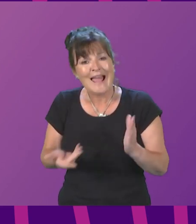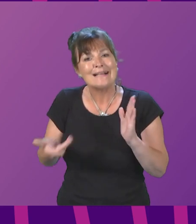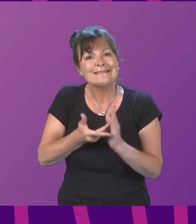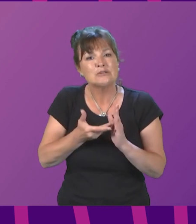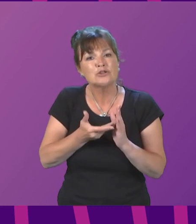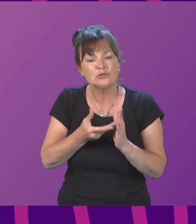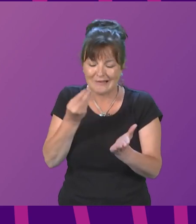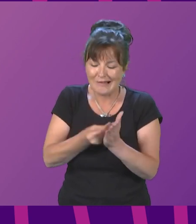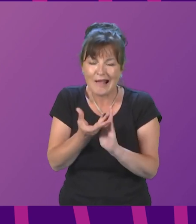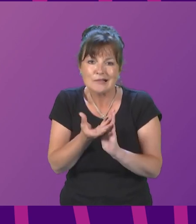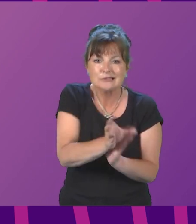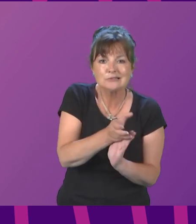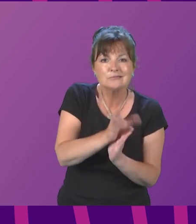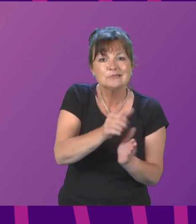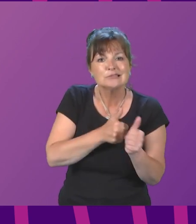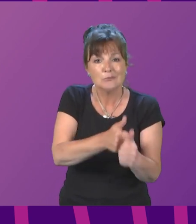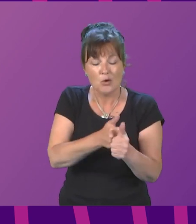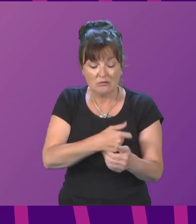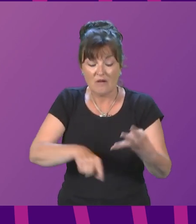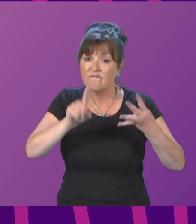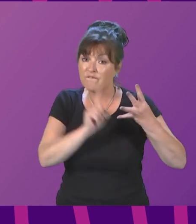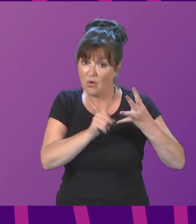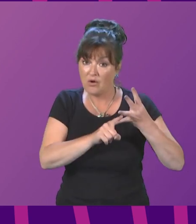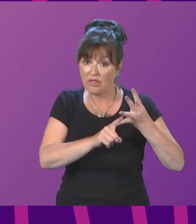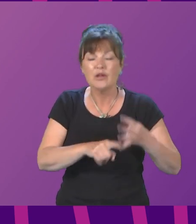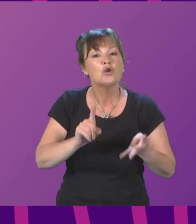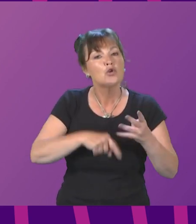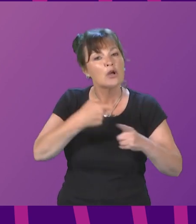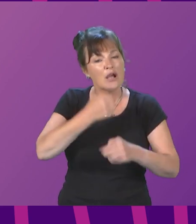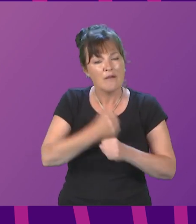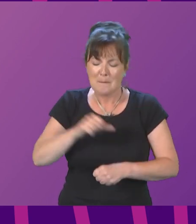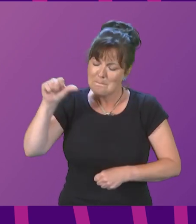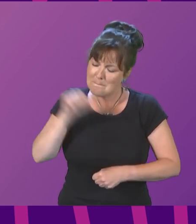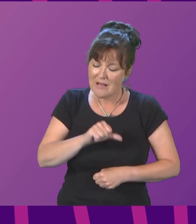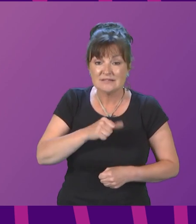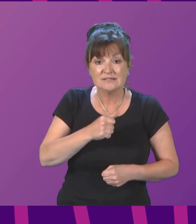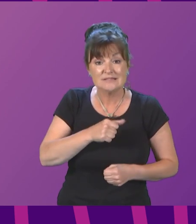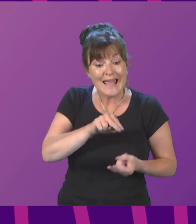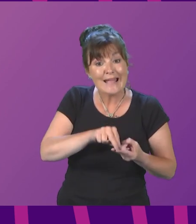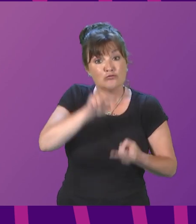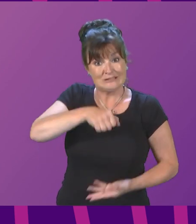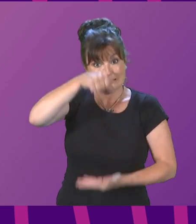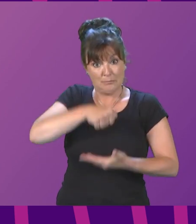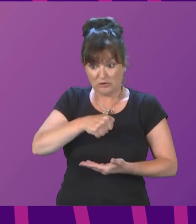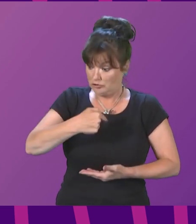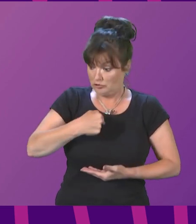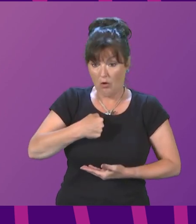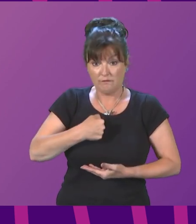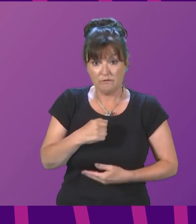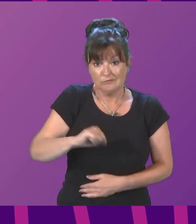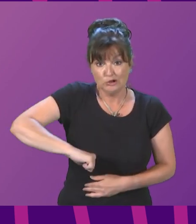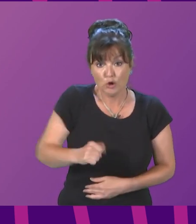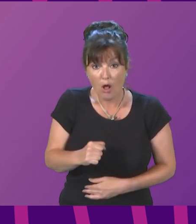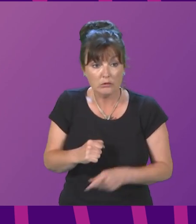already struggling. Fourth, the UK Government must increase the budgets of devolved governments or grant us greater